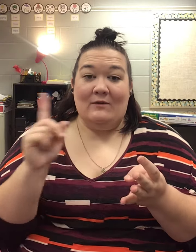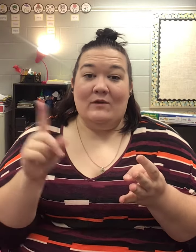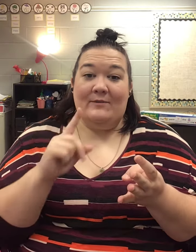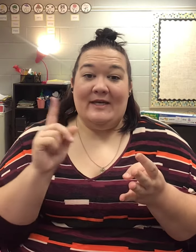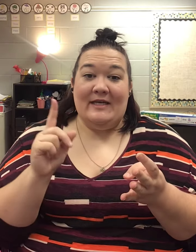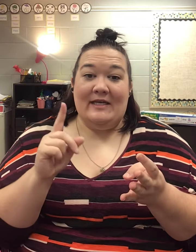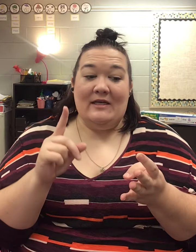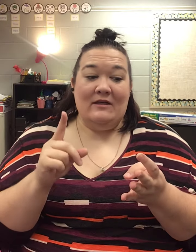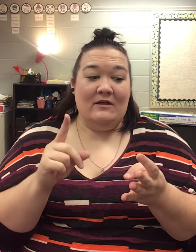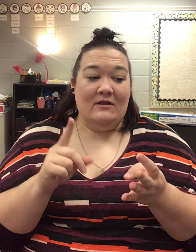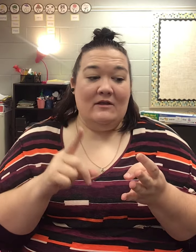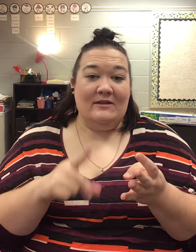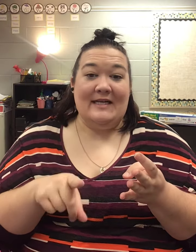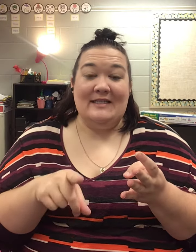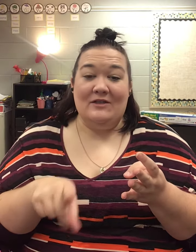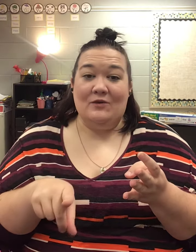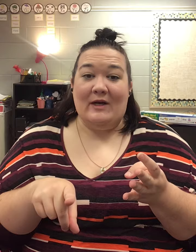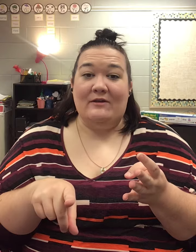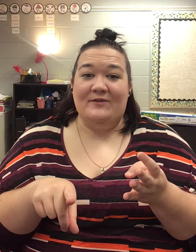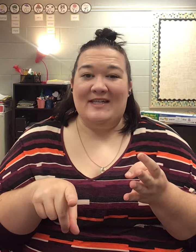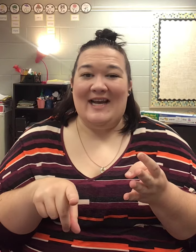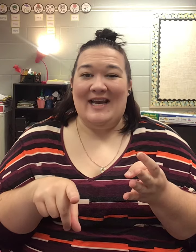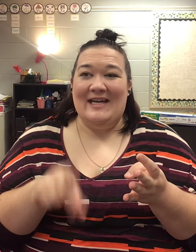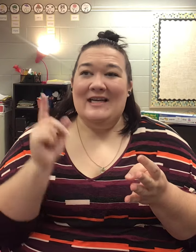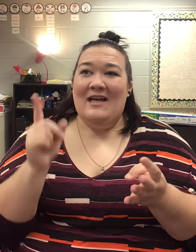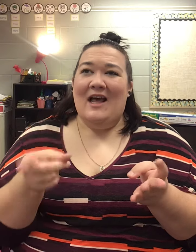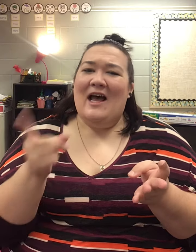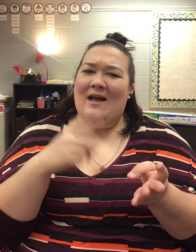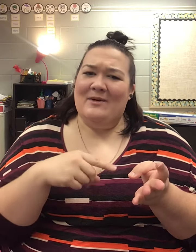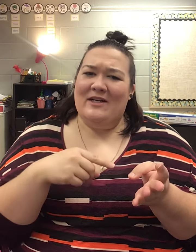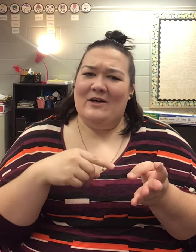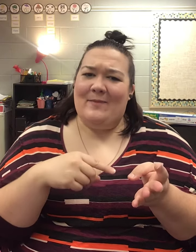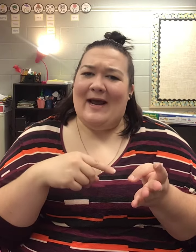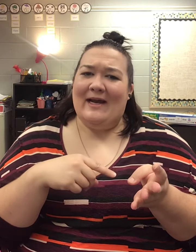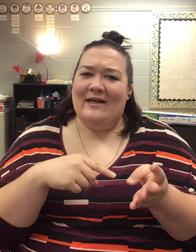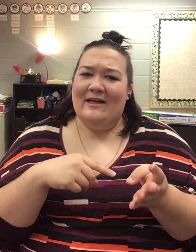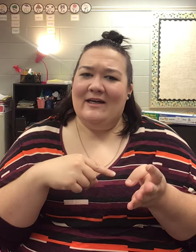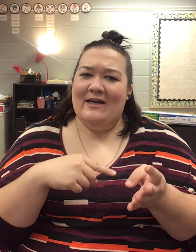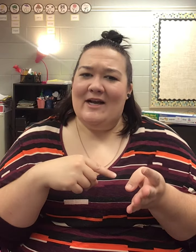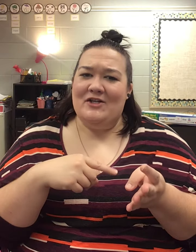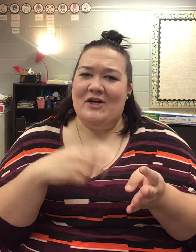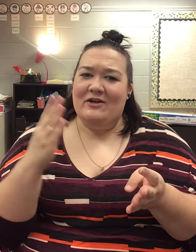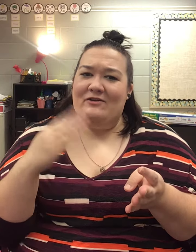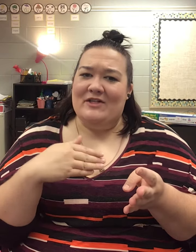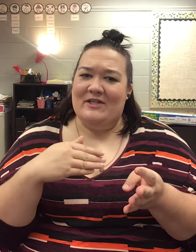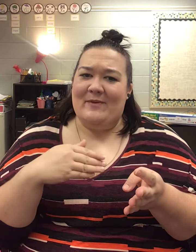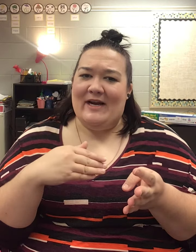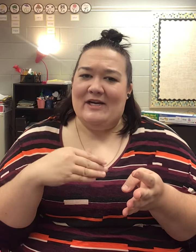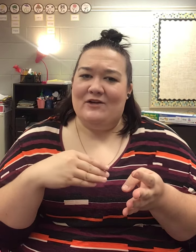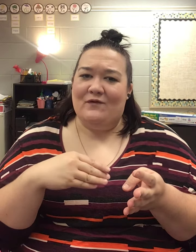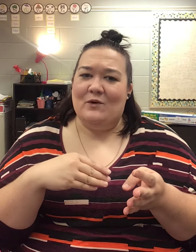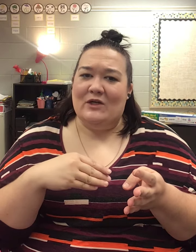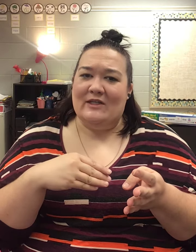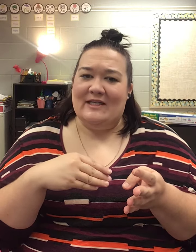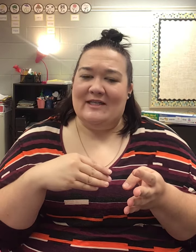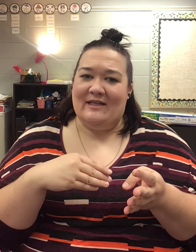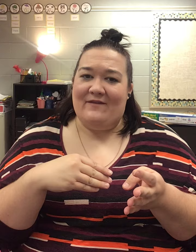will be lesson 12 today. I'm going to go back and show you just the page for lesson 11,